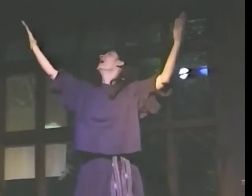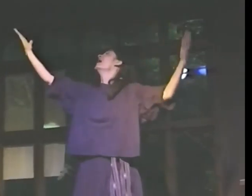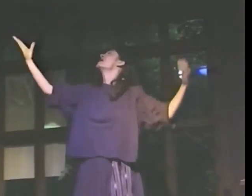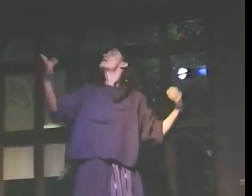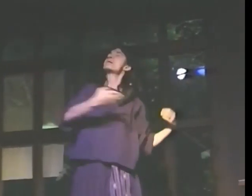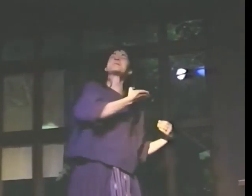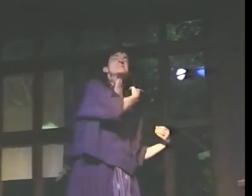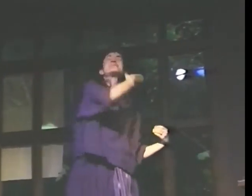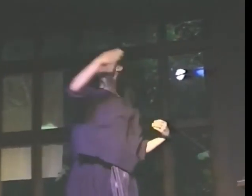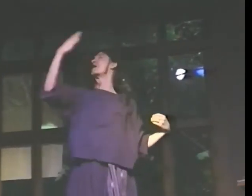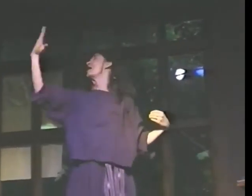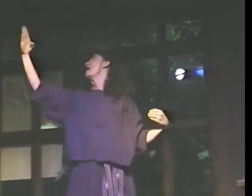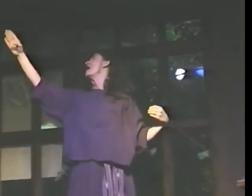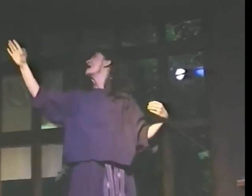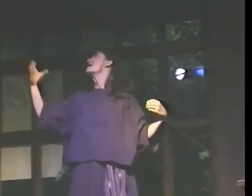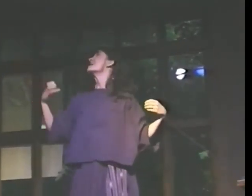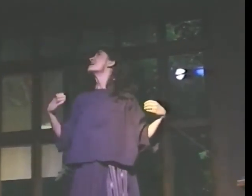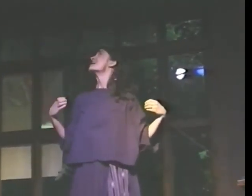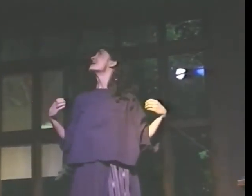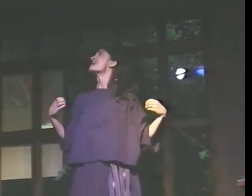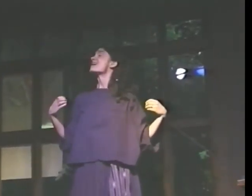Brilliant blue sky canvas.